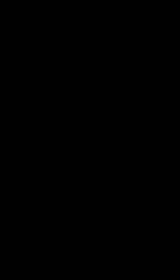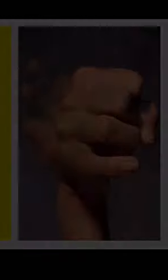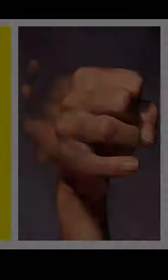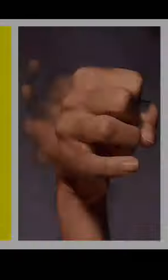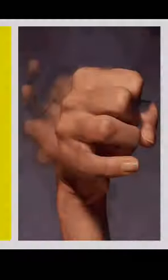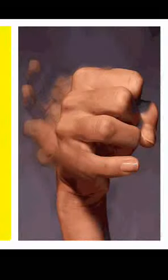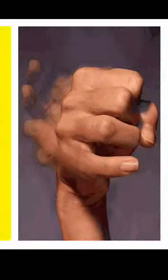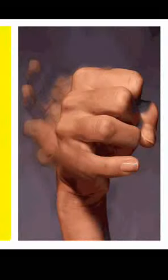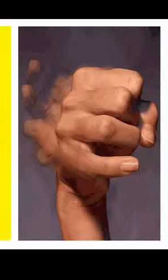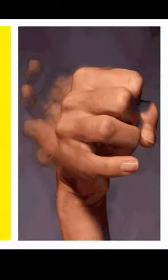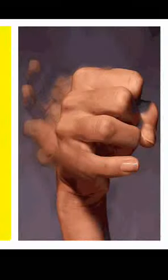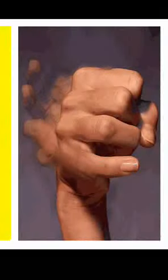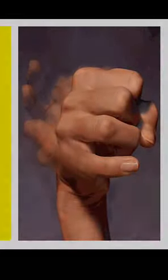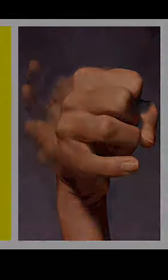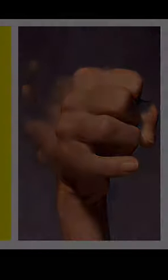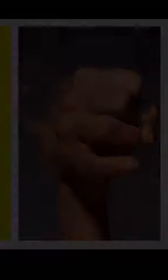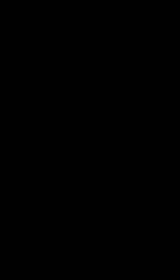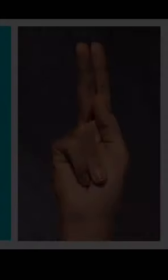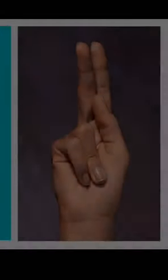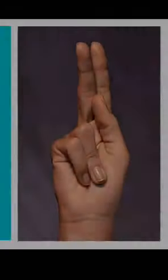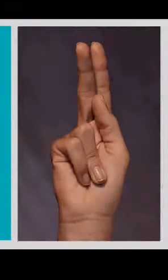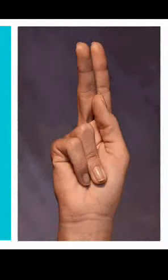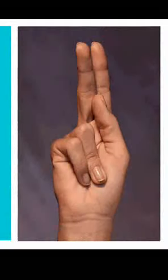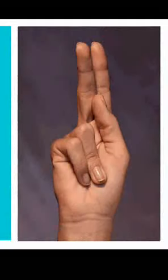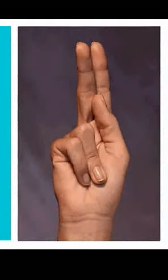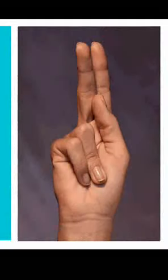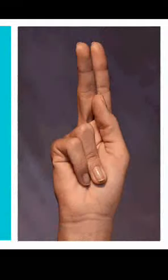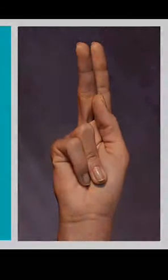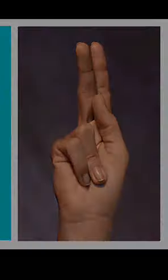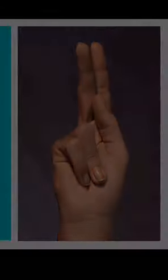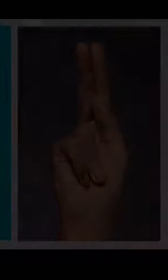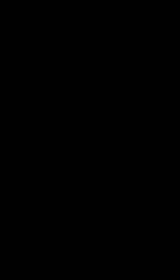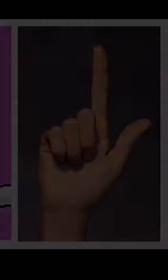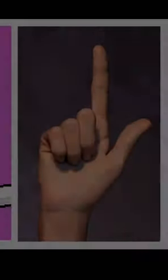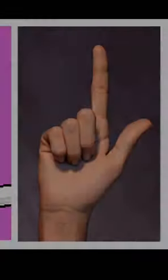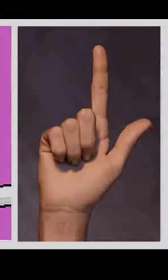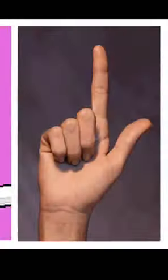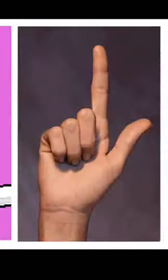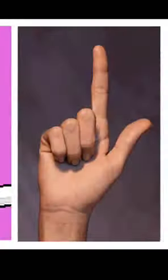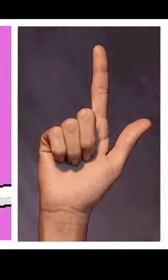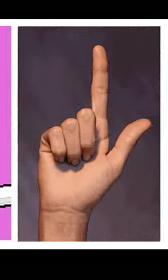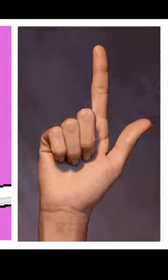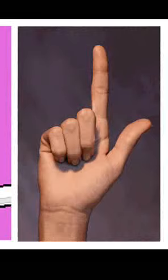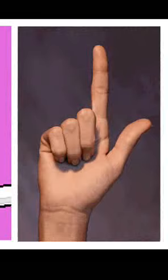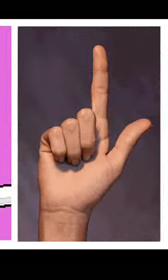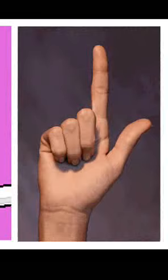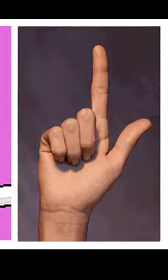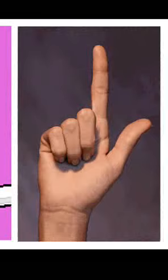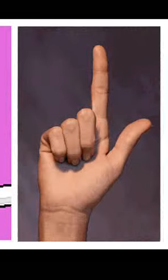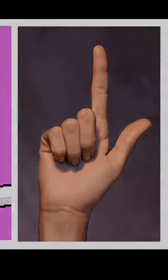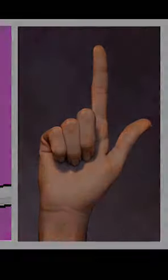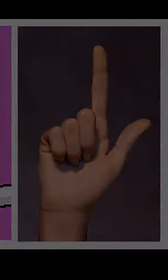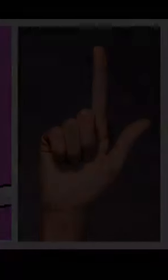J. We're like Jack and Jill, K. You're so kissable, L. Is a love light in your eyes,